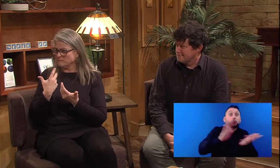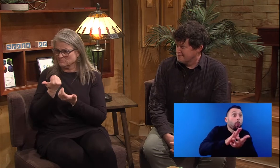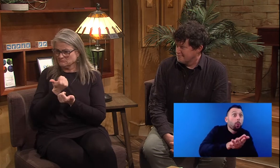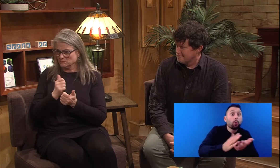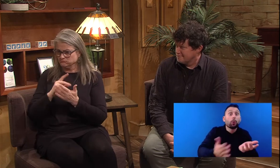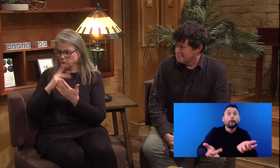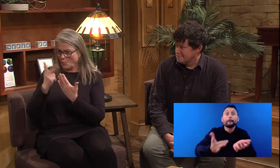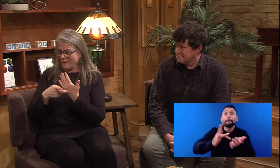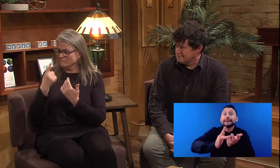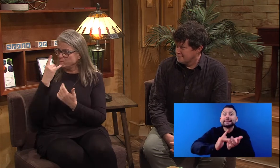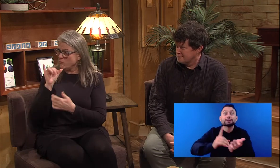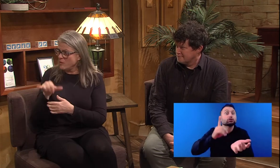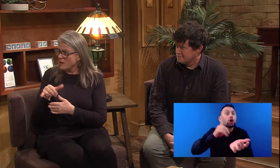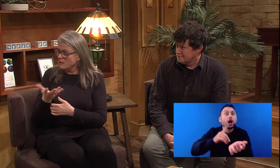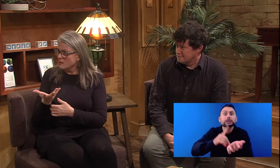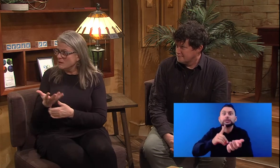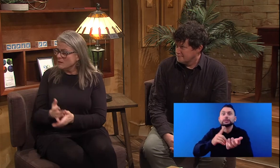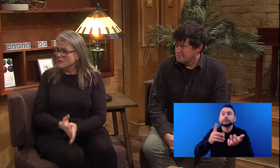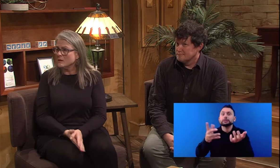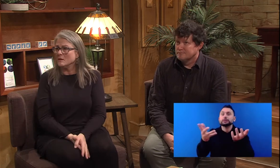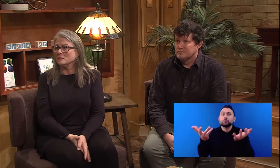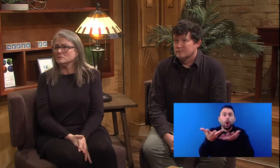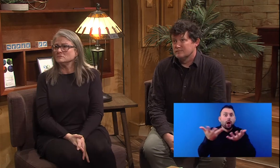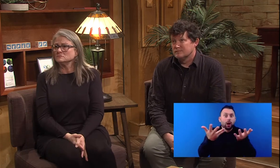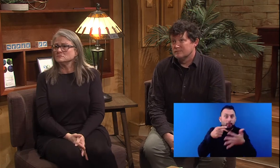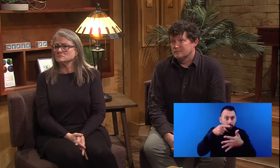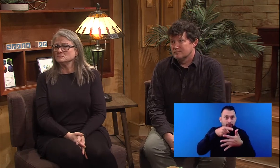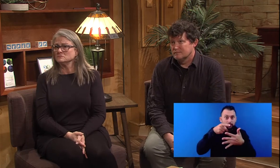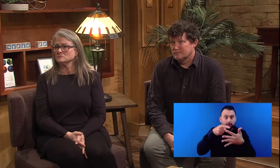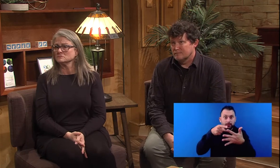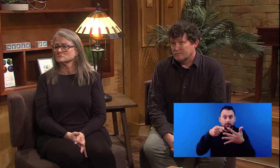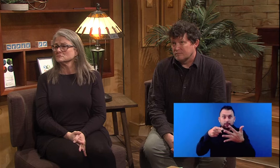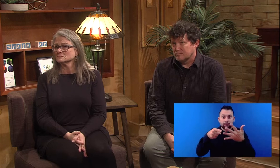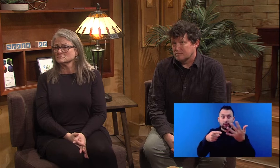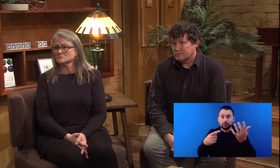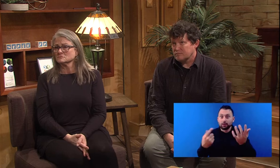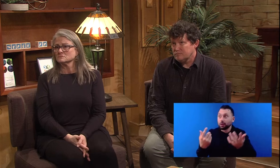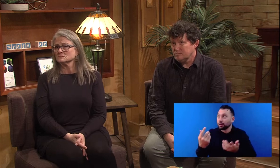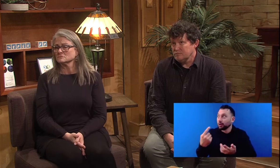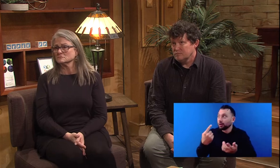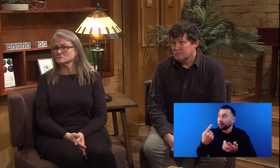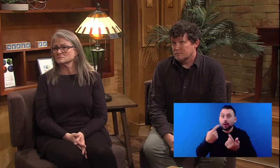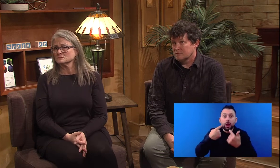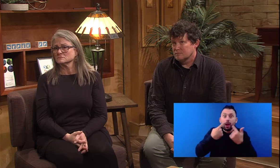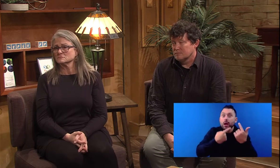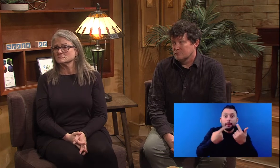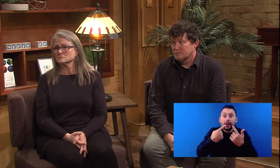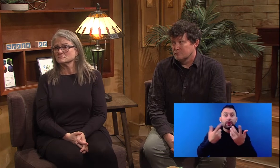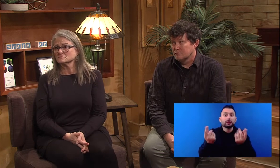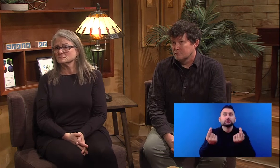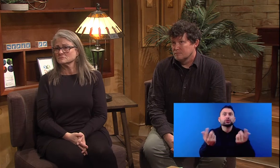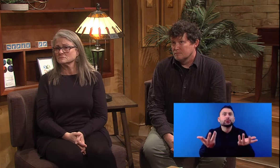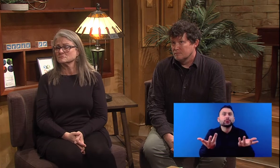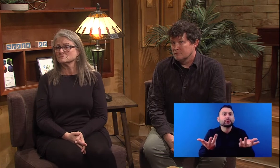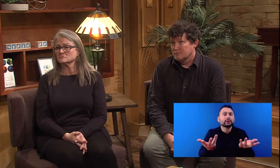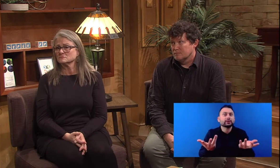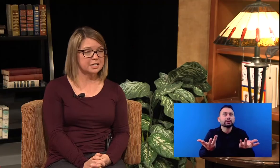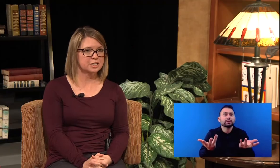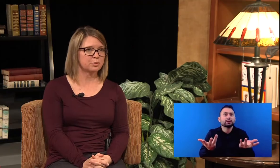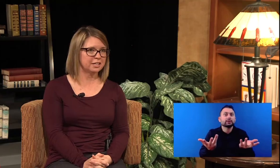injection? Do you have a program that lays out all those different issues? Yeah. So we,